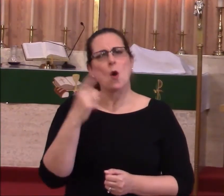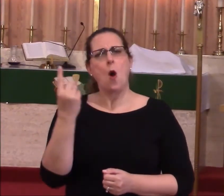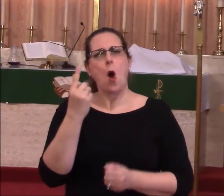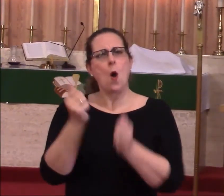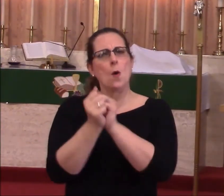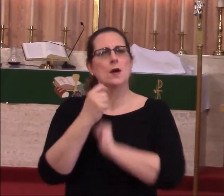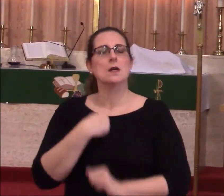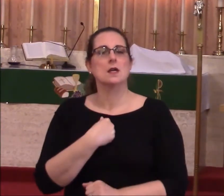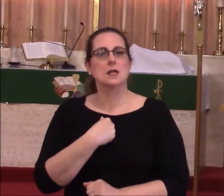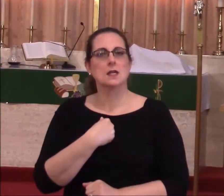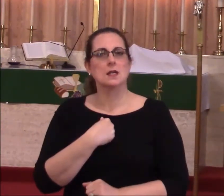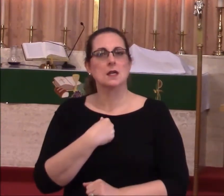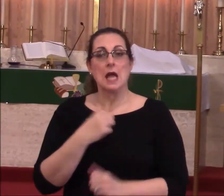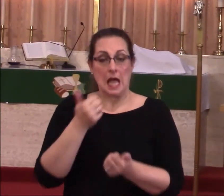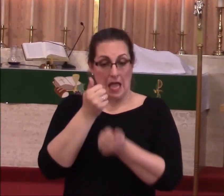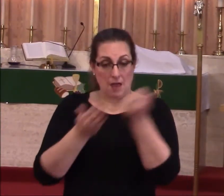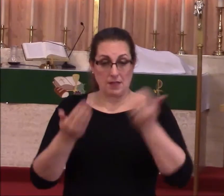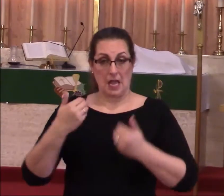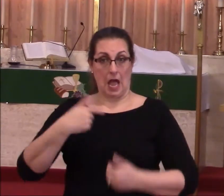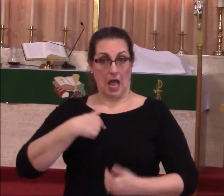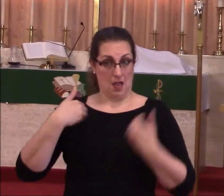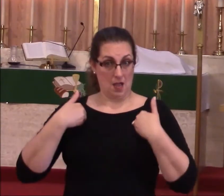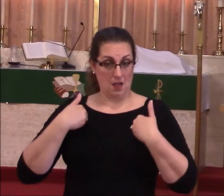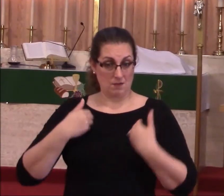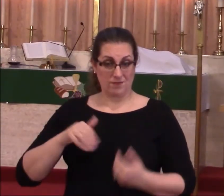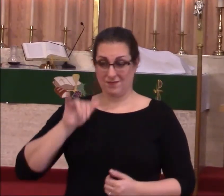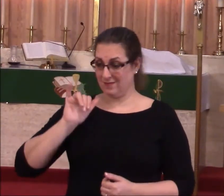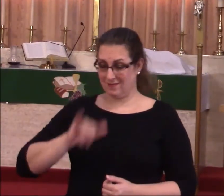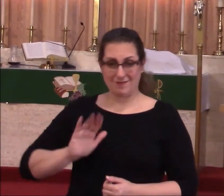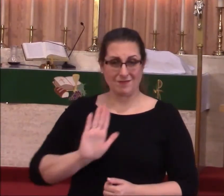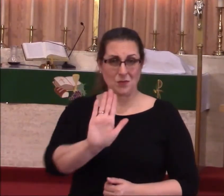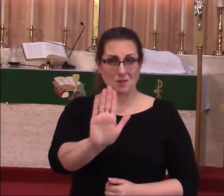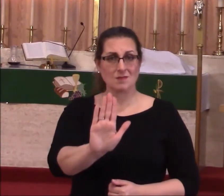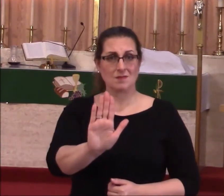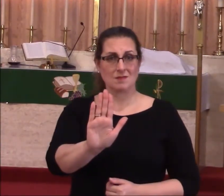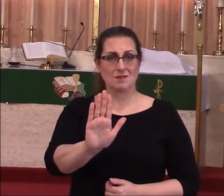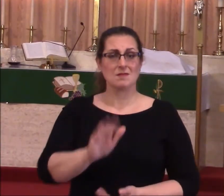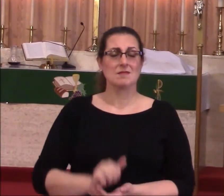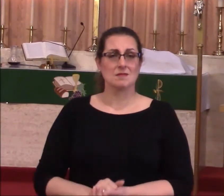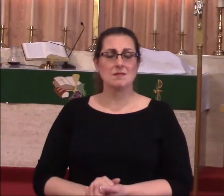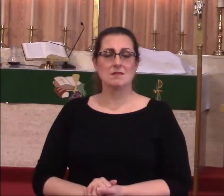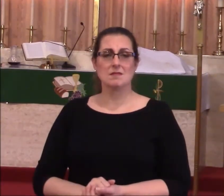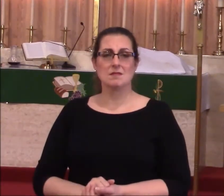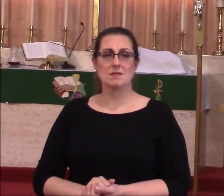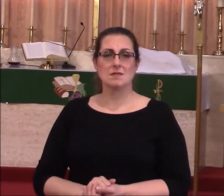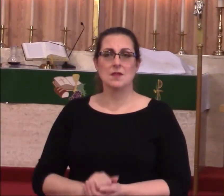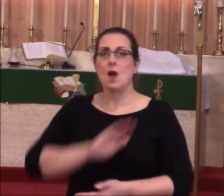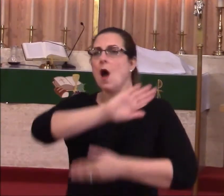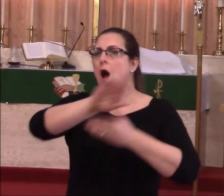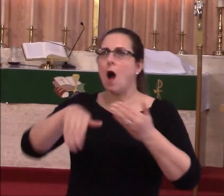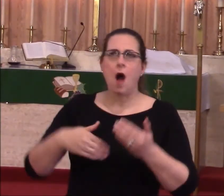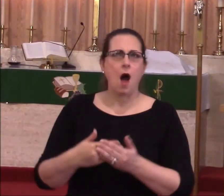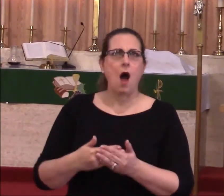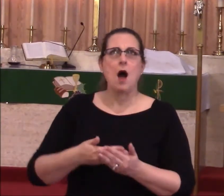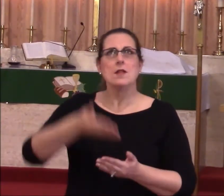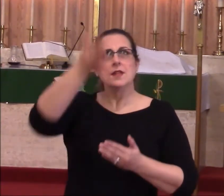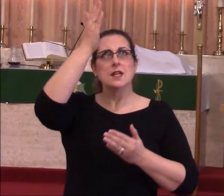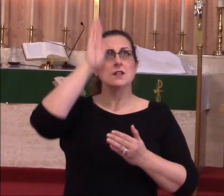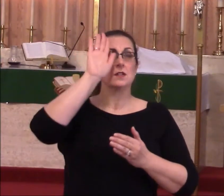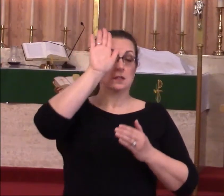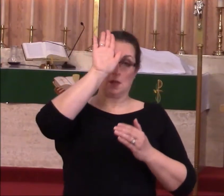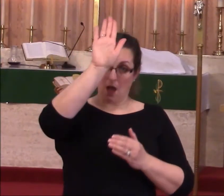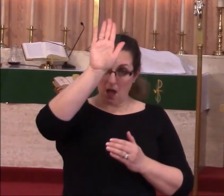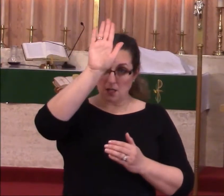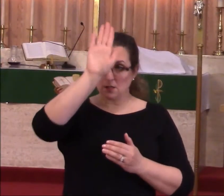with me. And all that is mine is yours. All that is God's